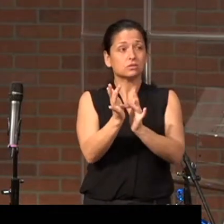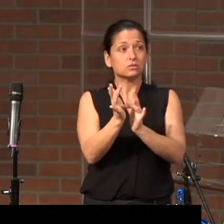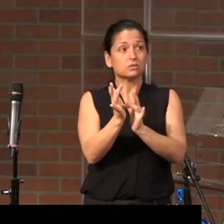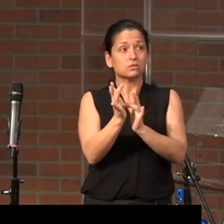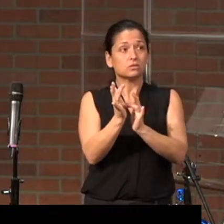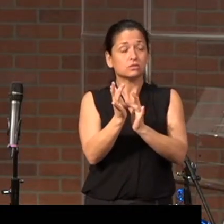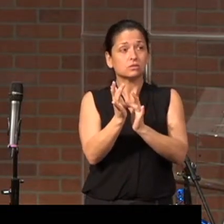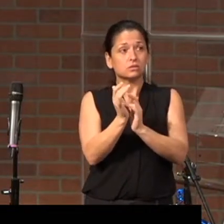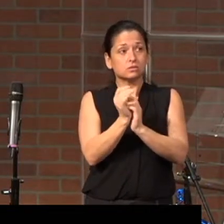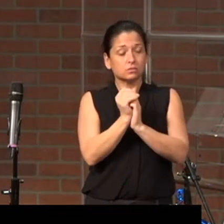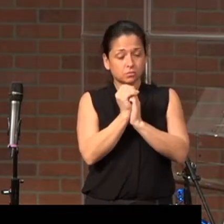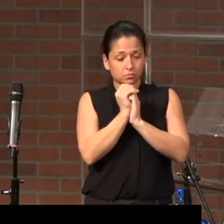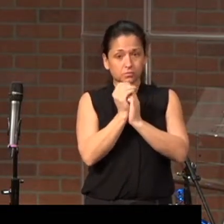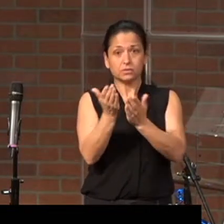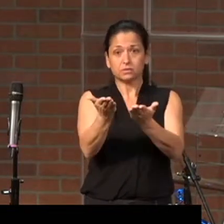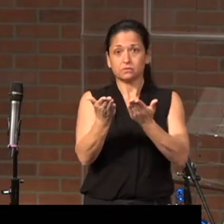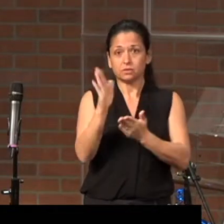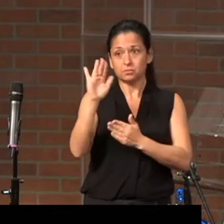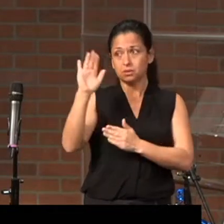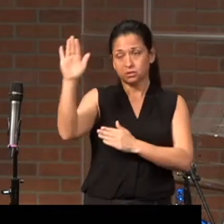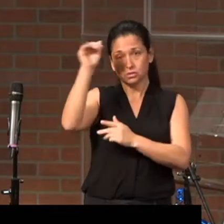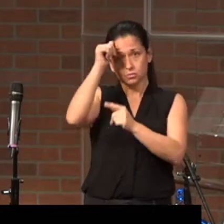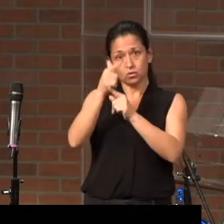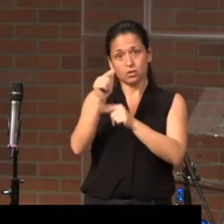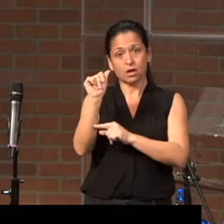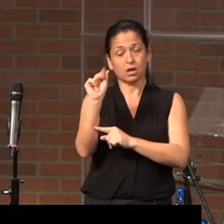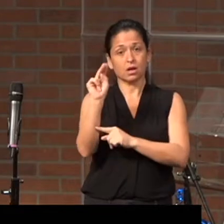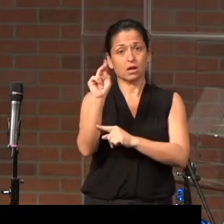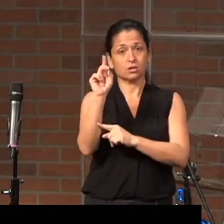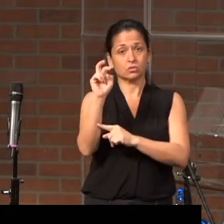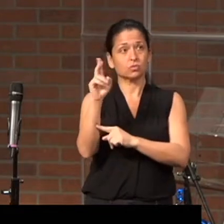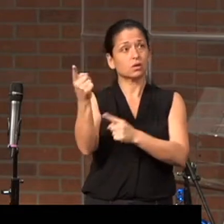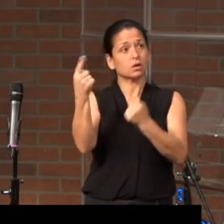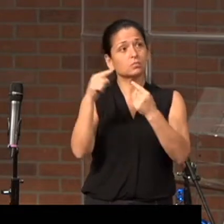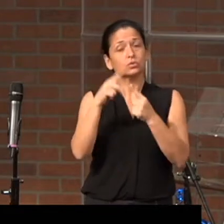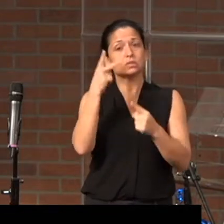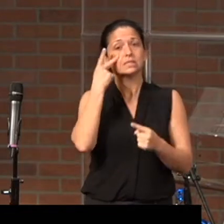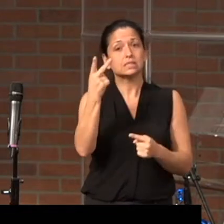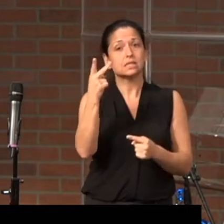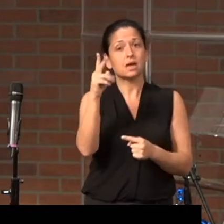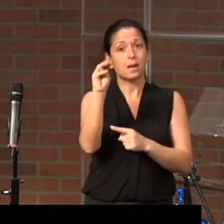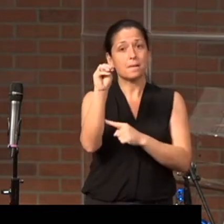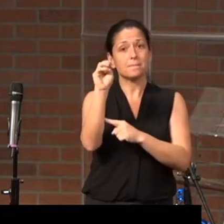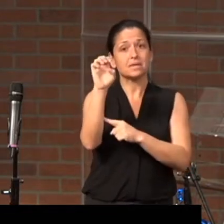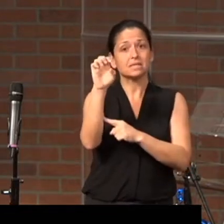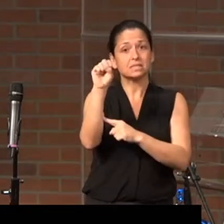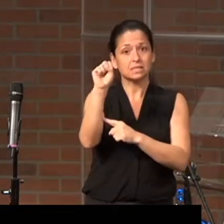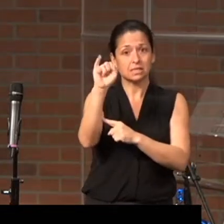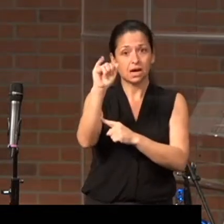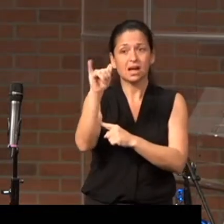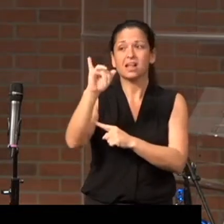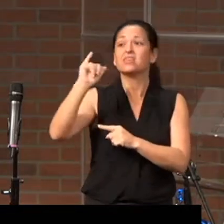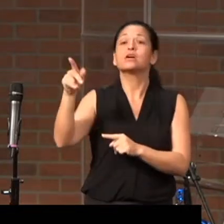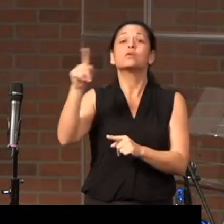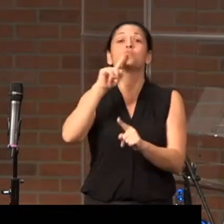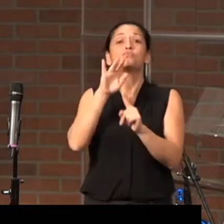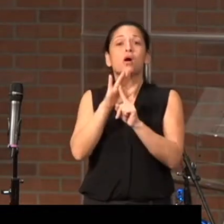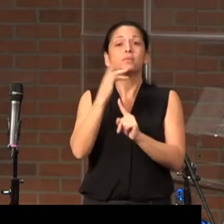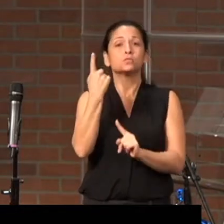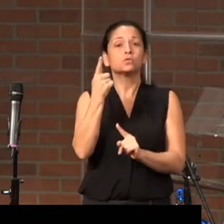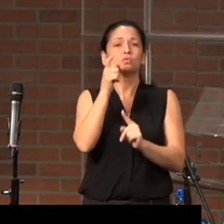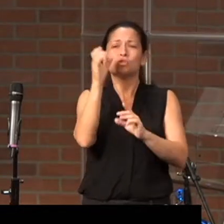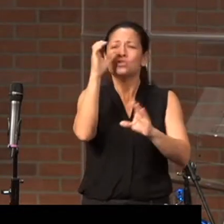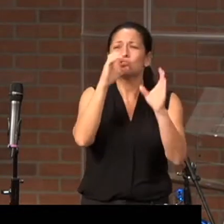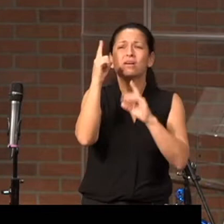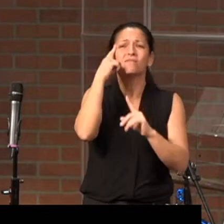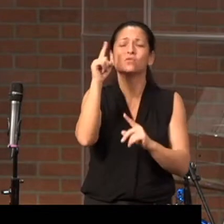invited by his brother Andrew to come and see the Messiah, the promised one who they've been looking for